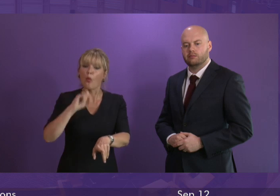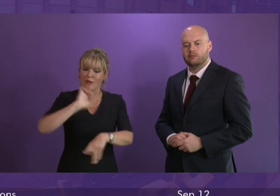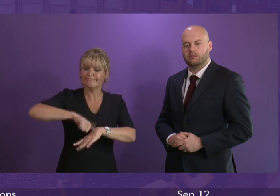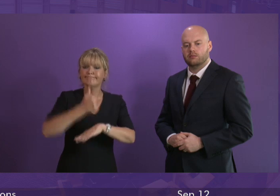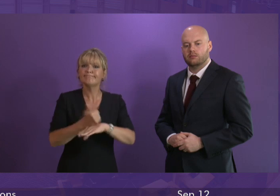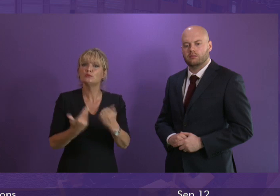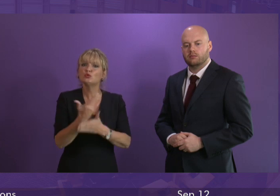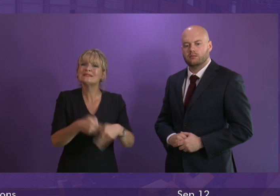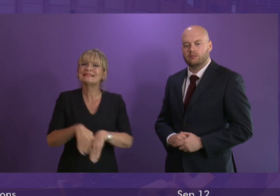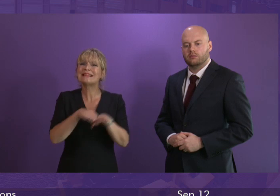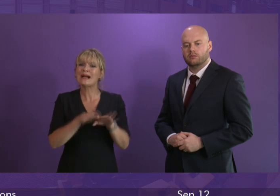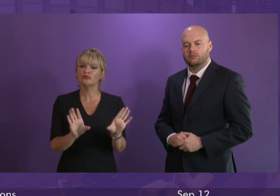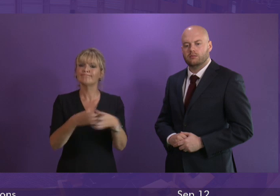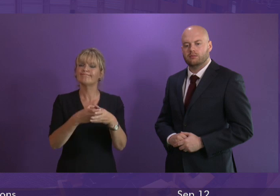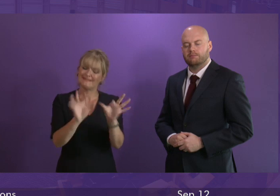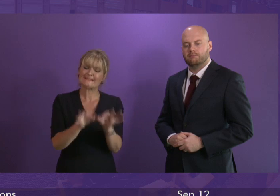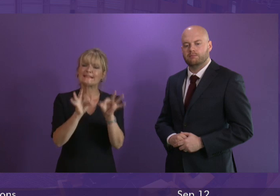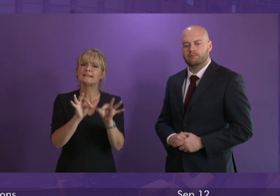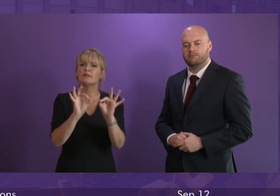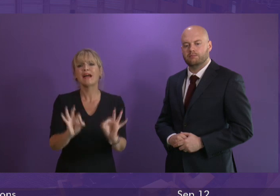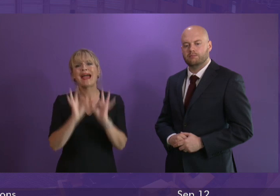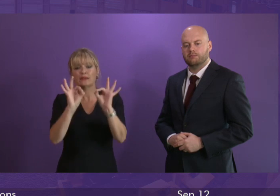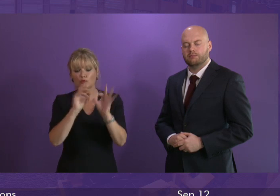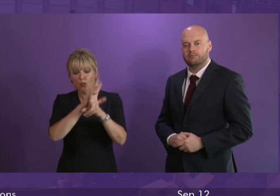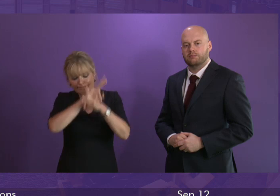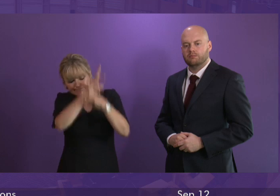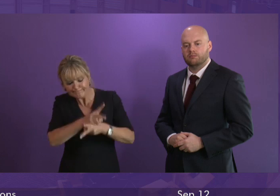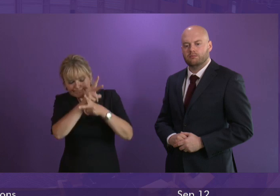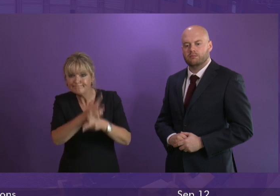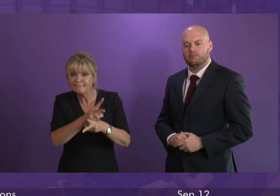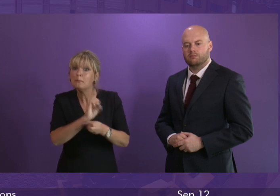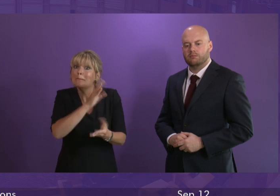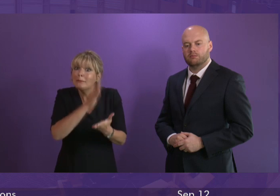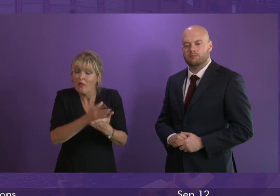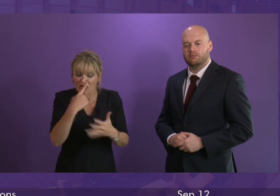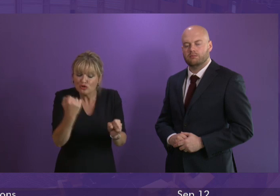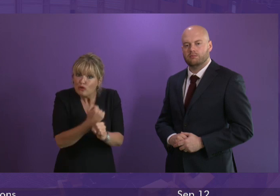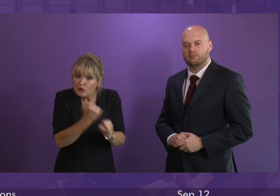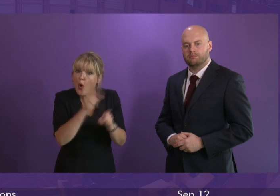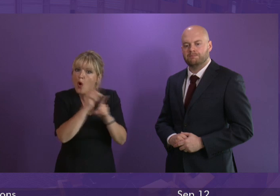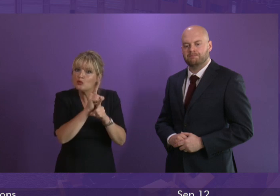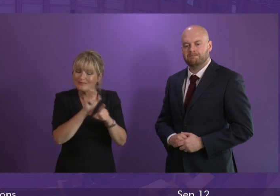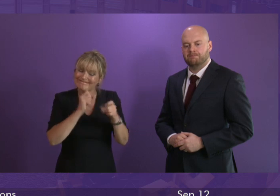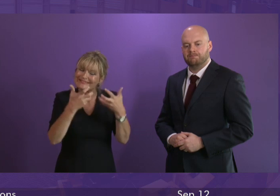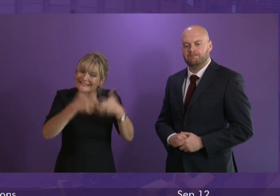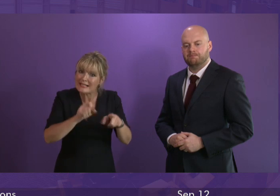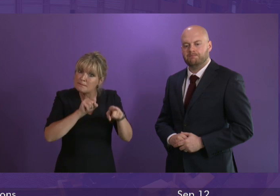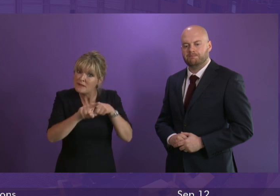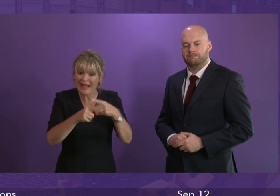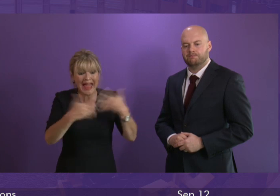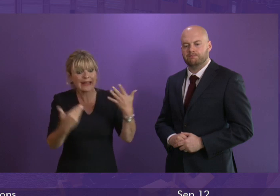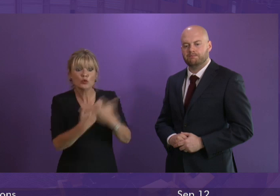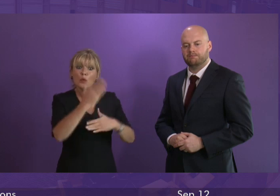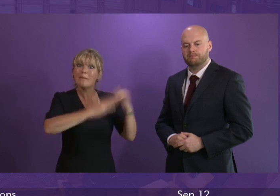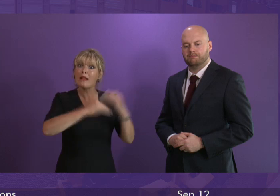national body, a centre of excellence, to oversee in particular the construction and technical specification aspects of these new builds.